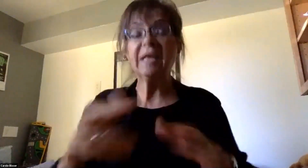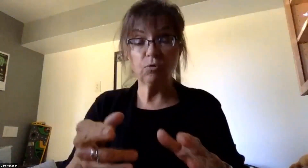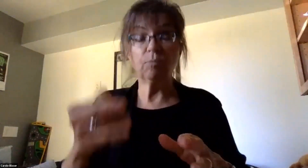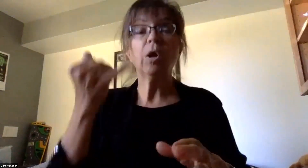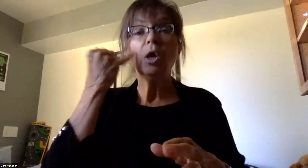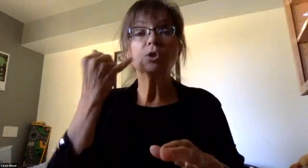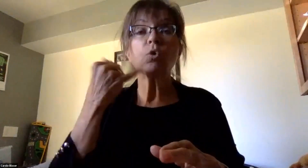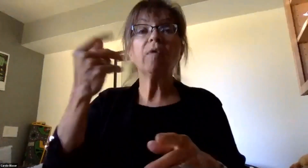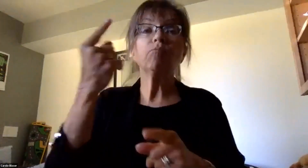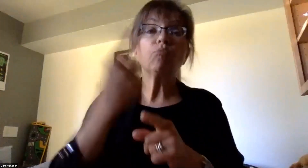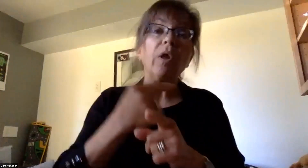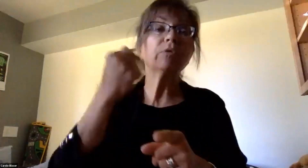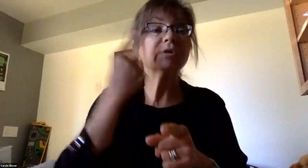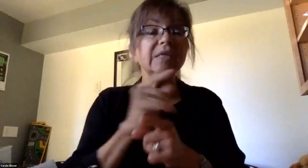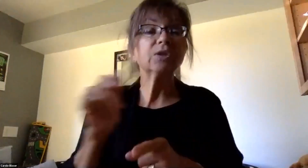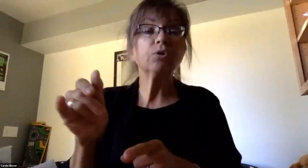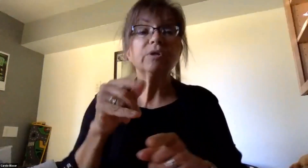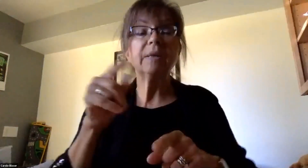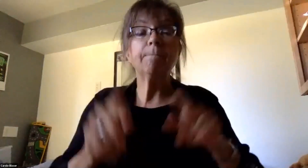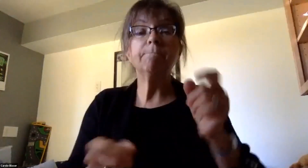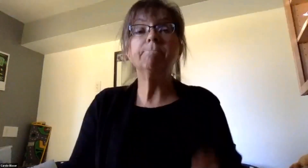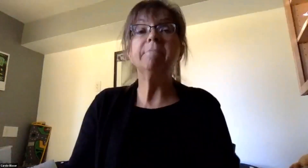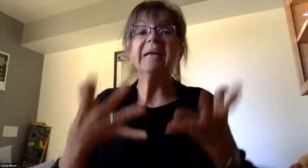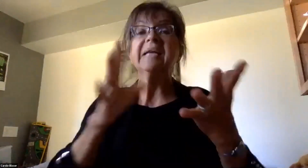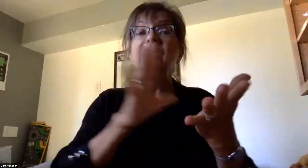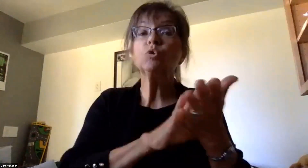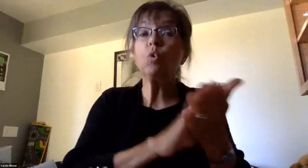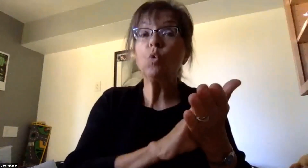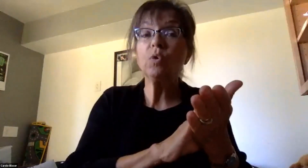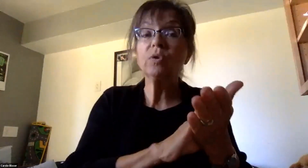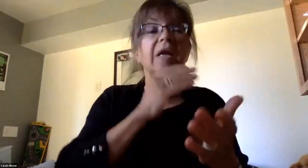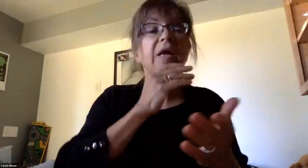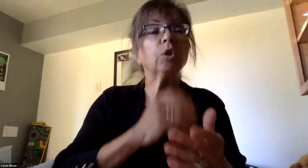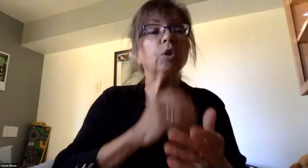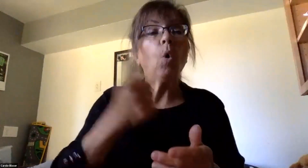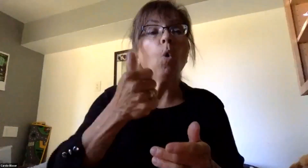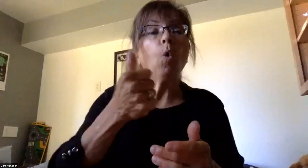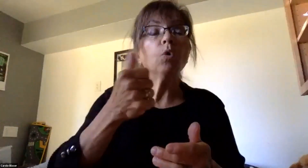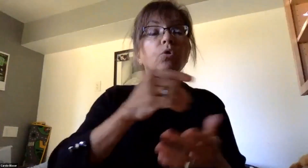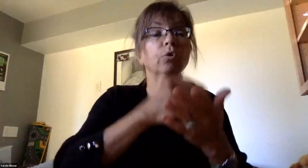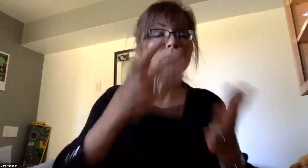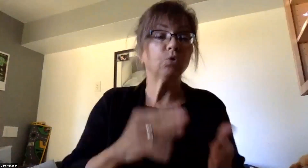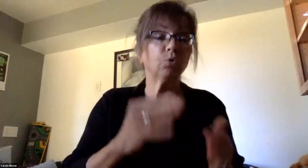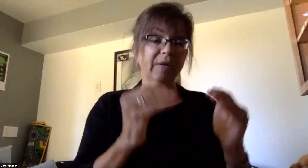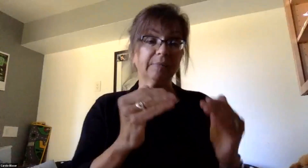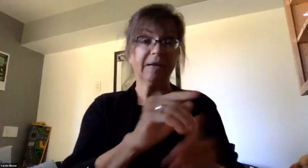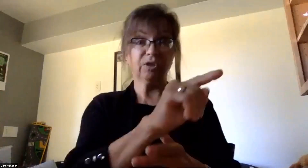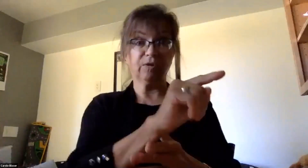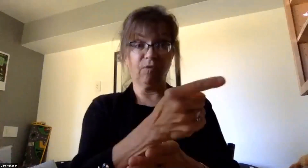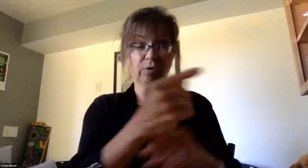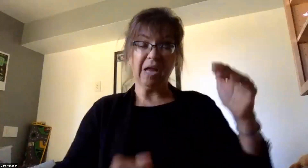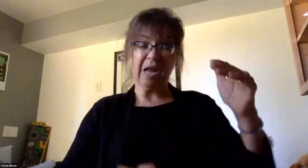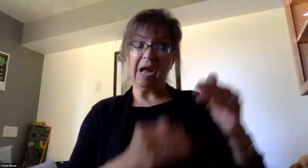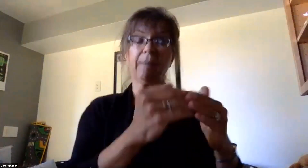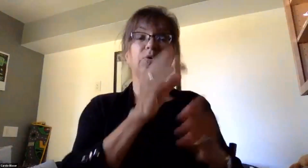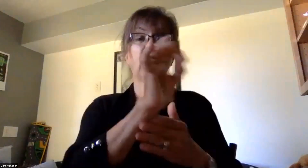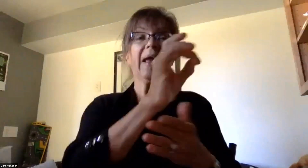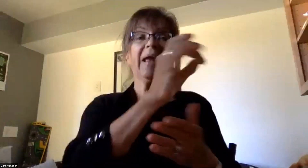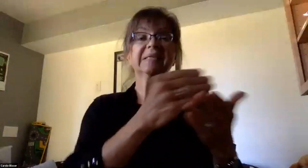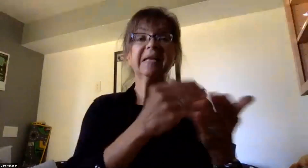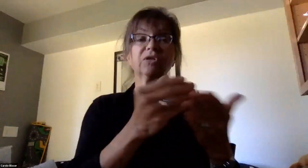in multiple schools, the oldest student would be balanced first and this could be up to eight sections at the secondary level.